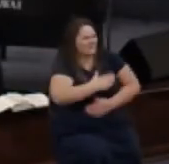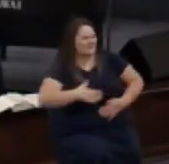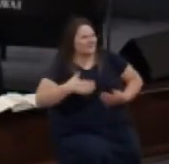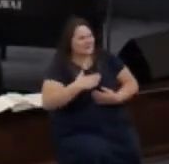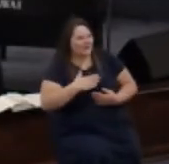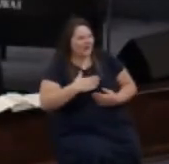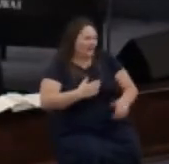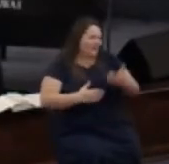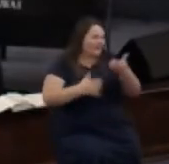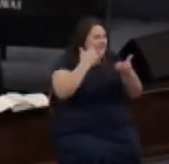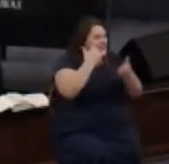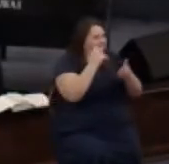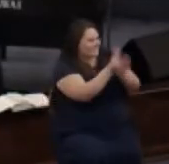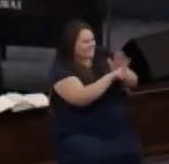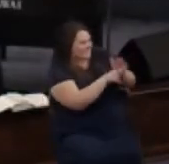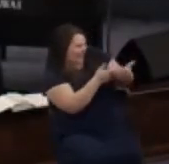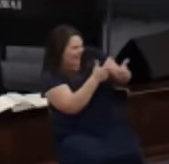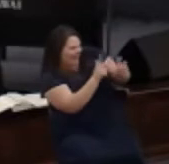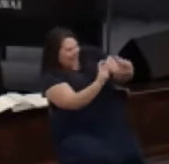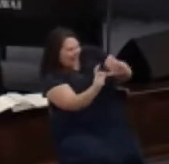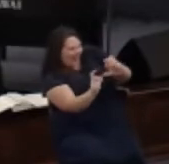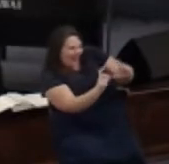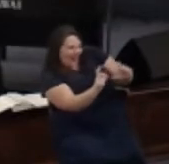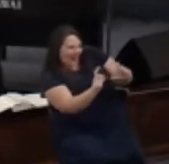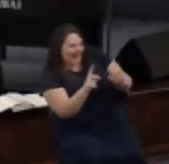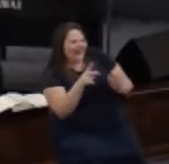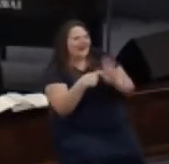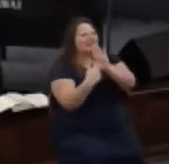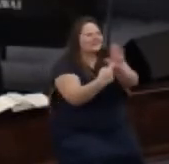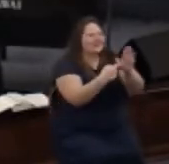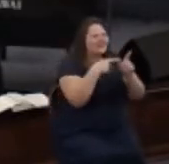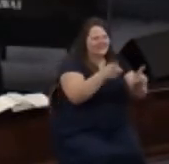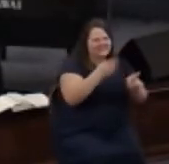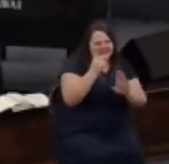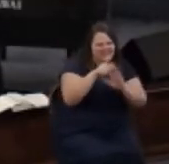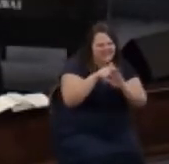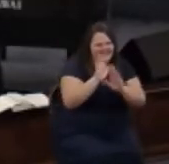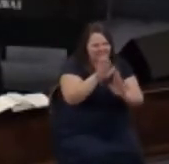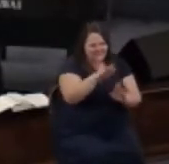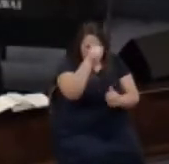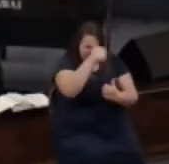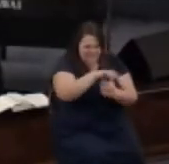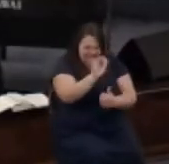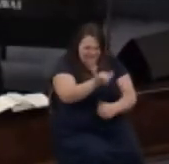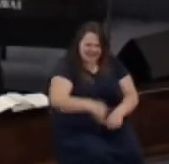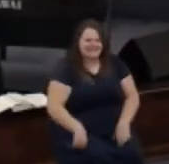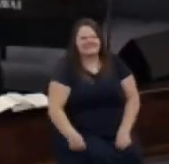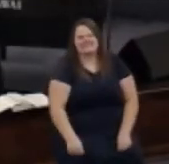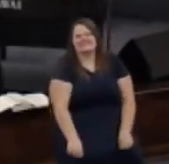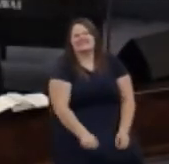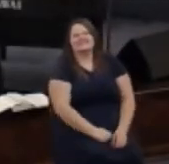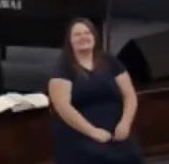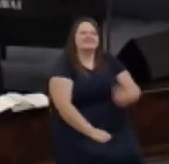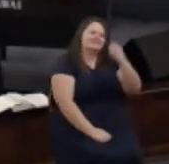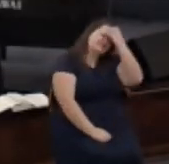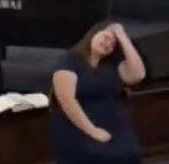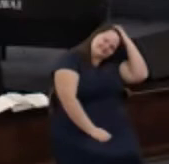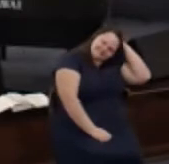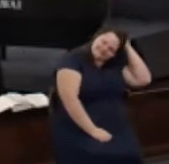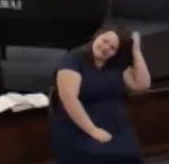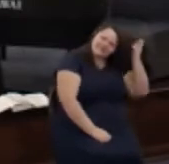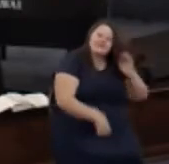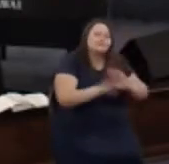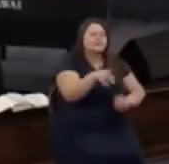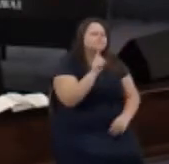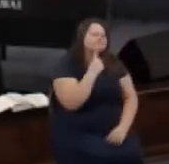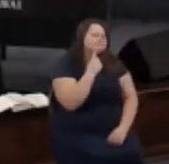our phones and video you and watch you at dinner later on so keep that in mind on a